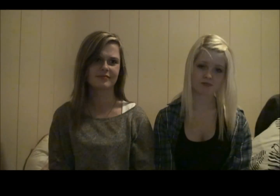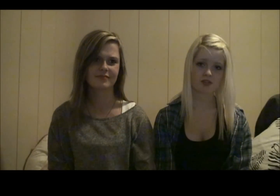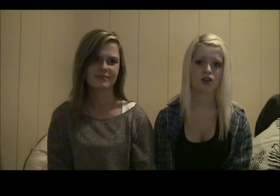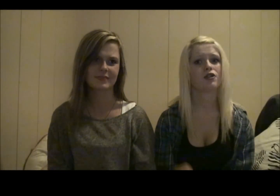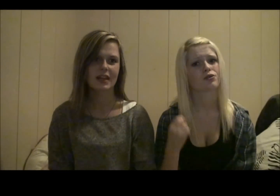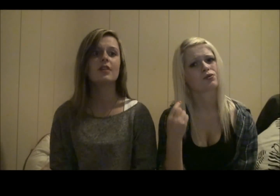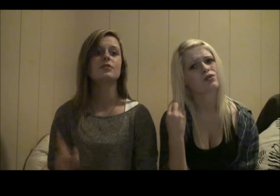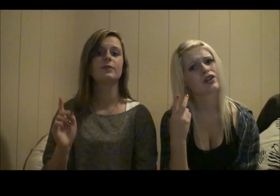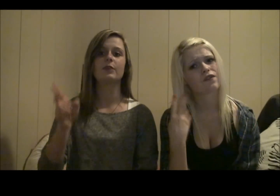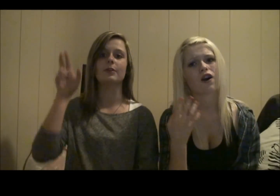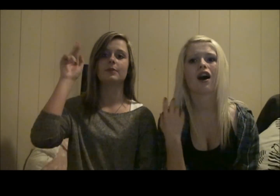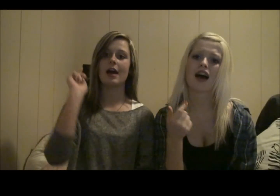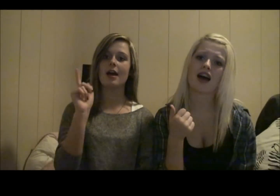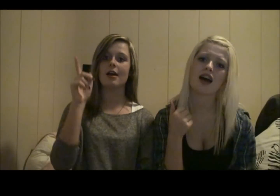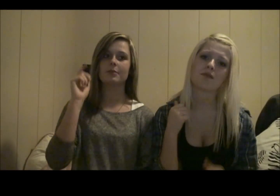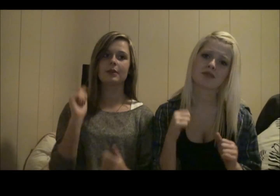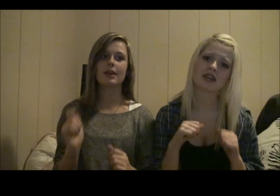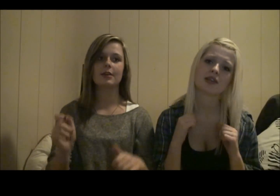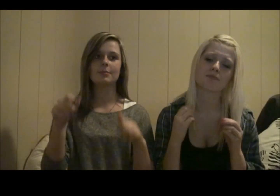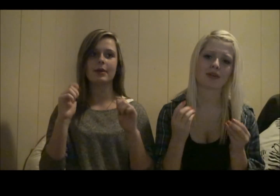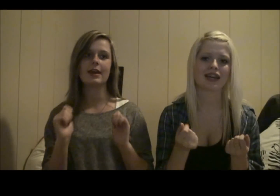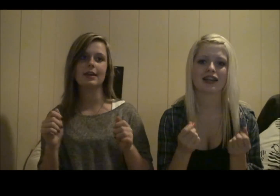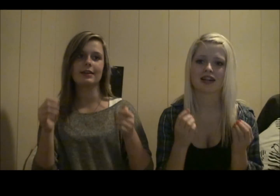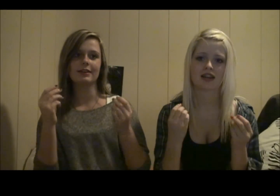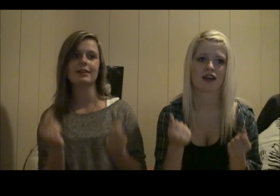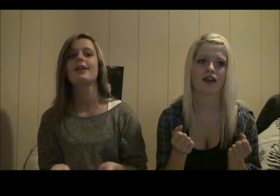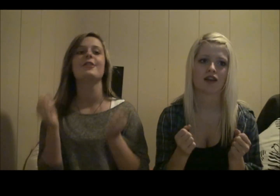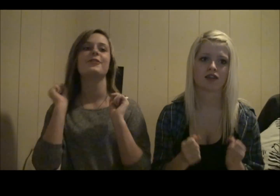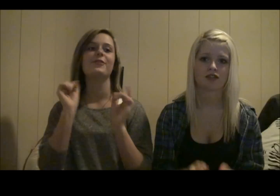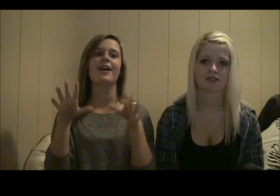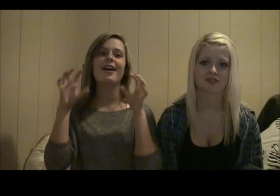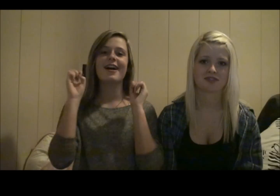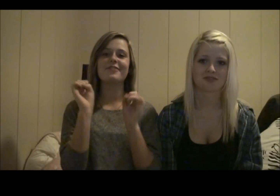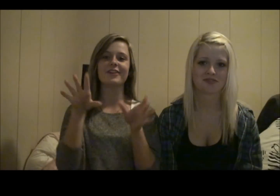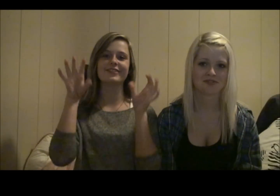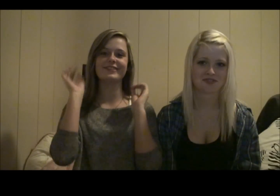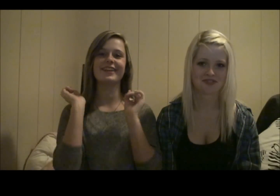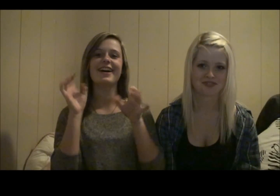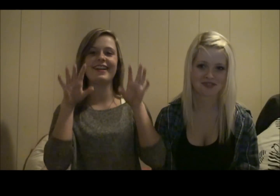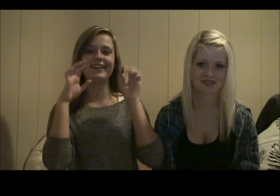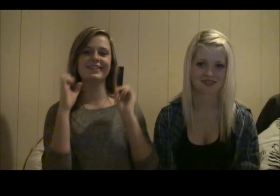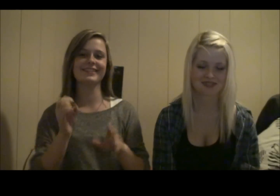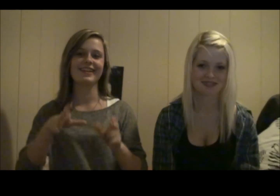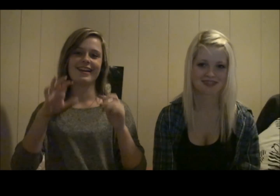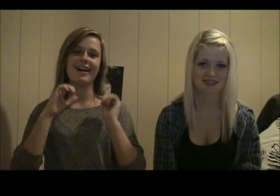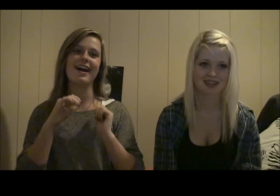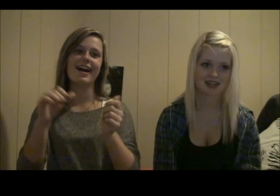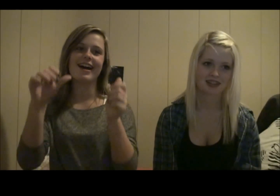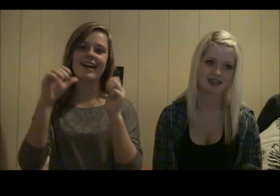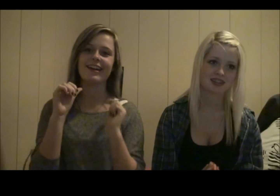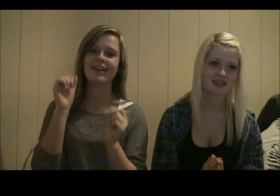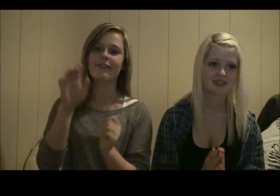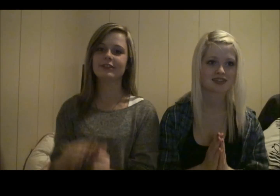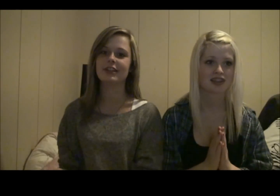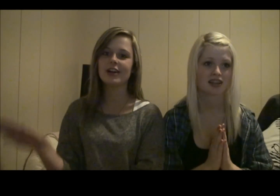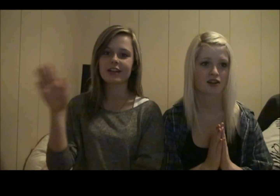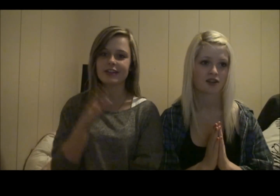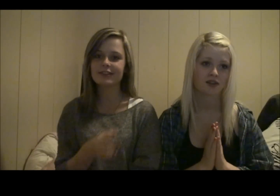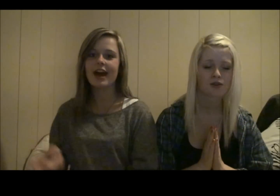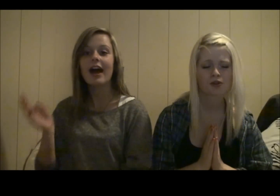Two, three, four I'm getting paid five hundred dollars I have a dog and now